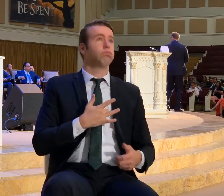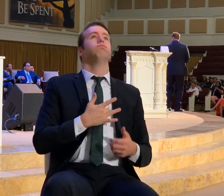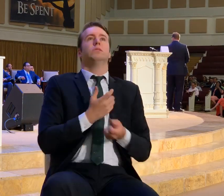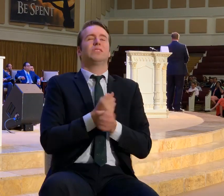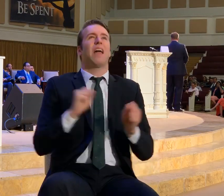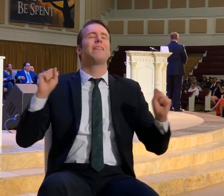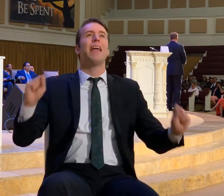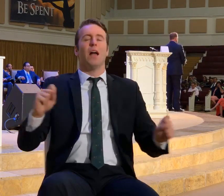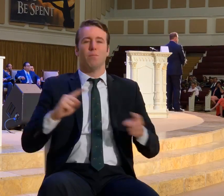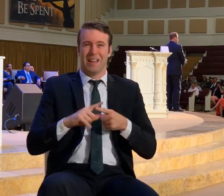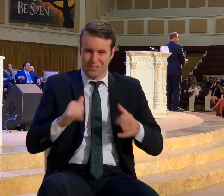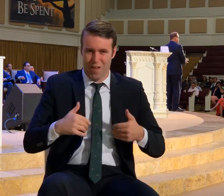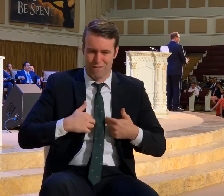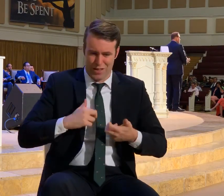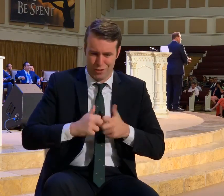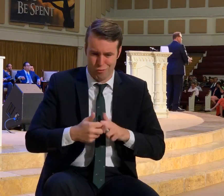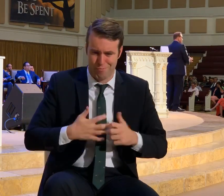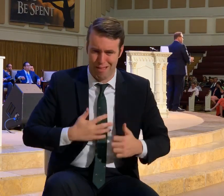your life?